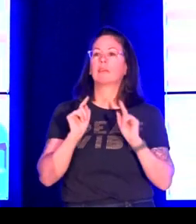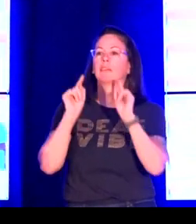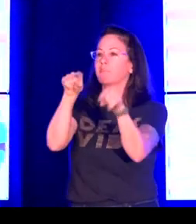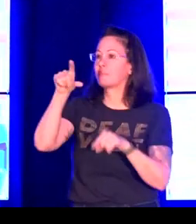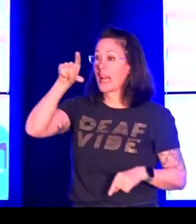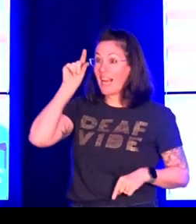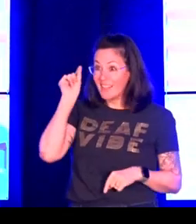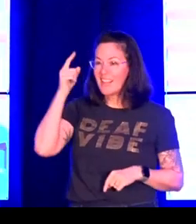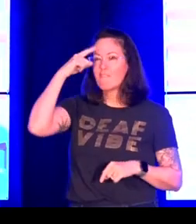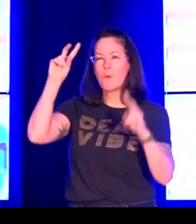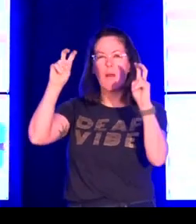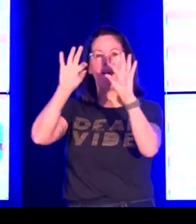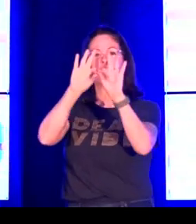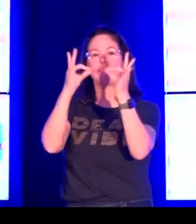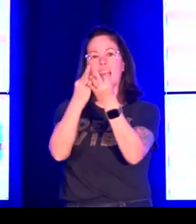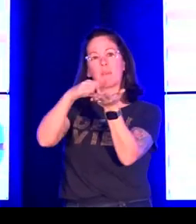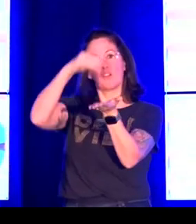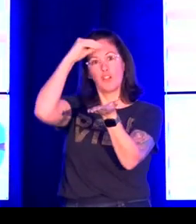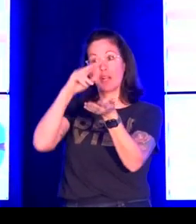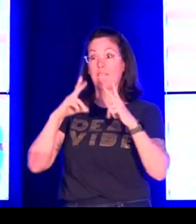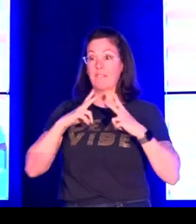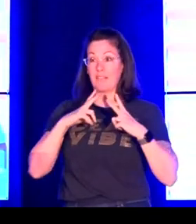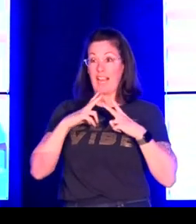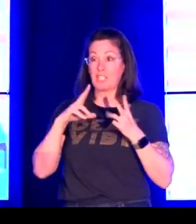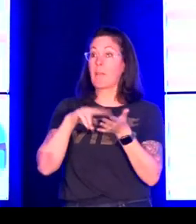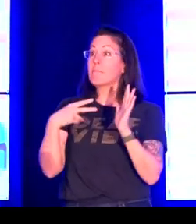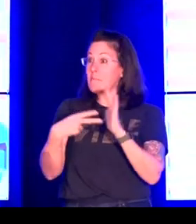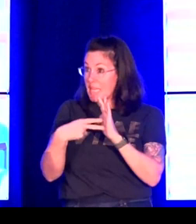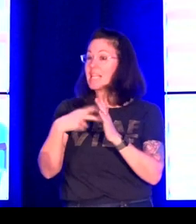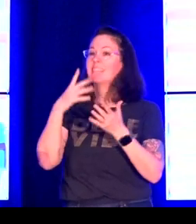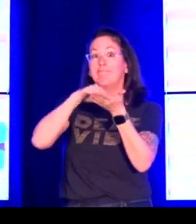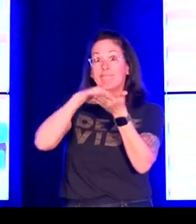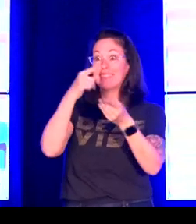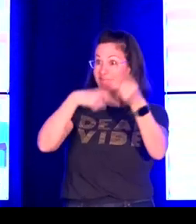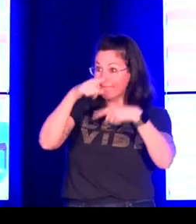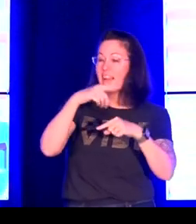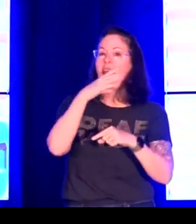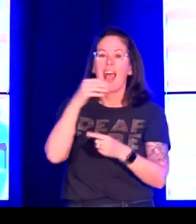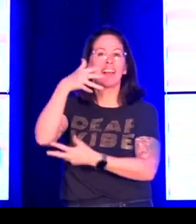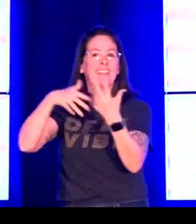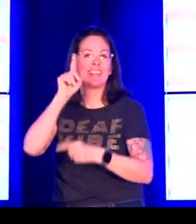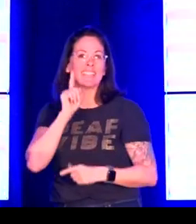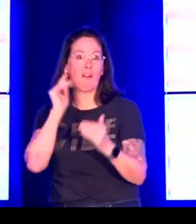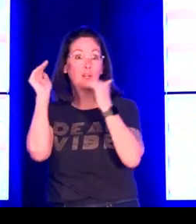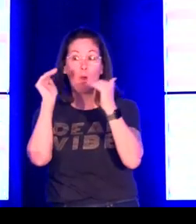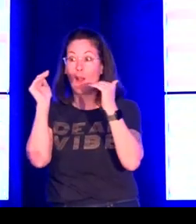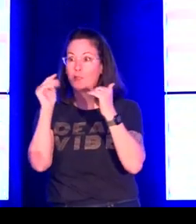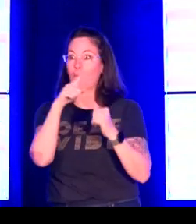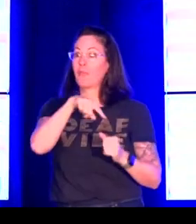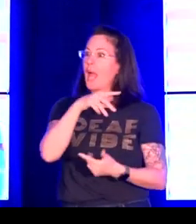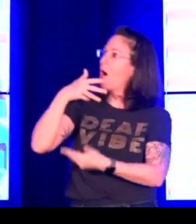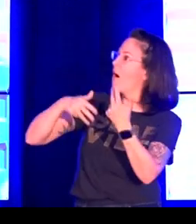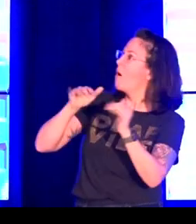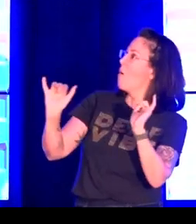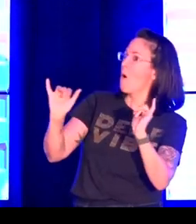went to Gallaudet University. My family is hearing, and when they found out that I was deaf, they